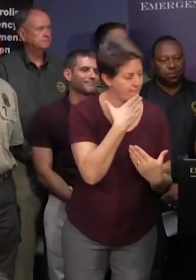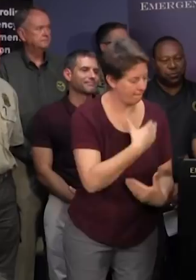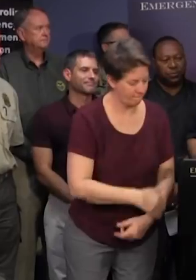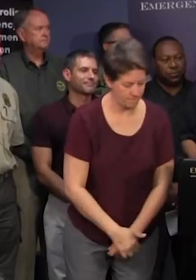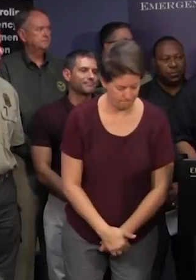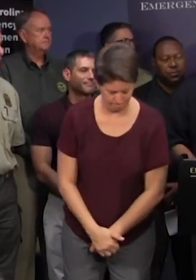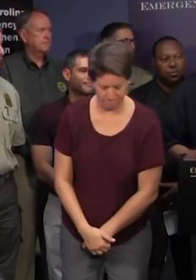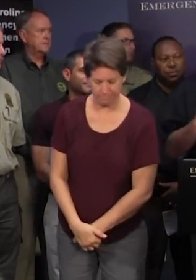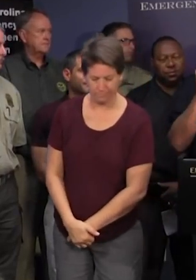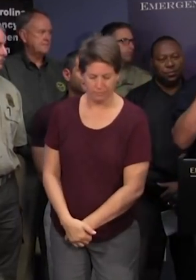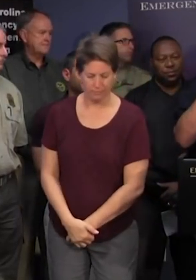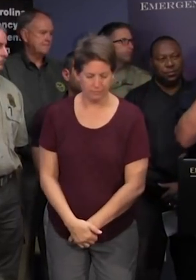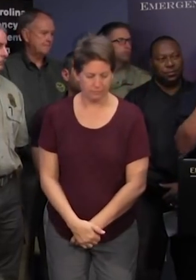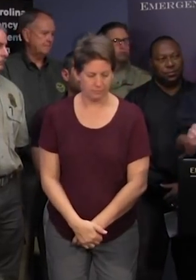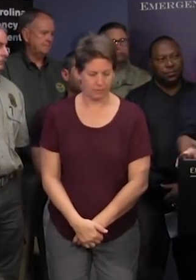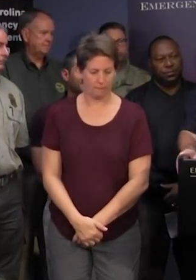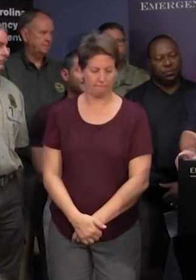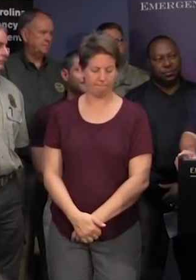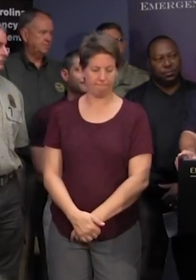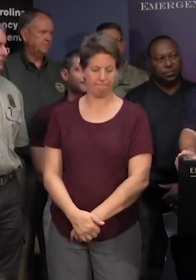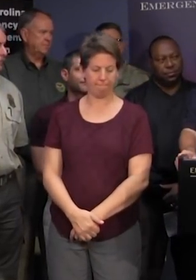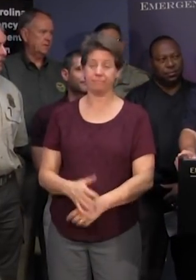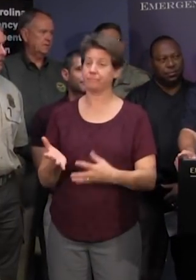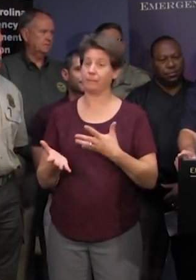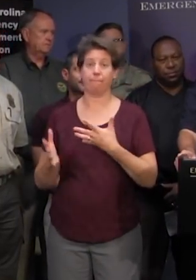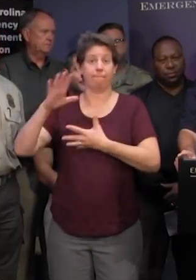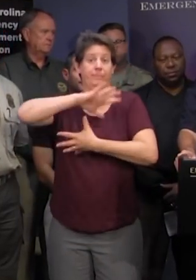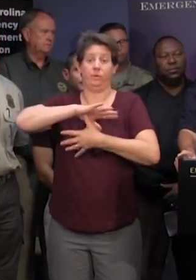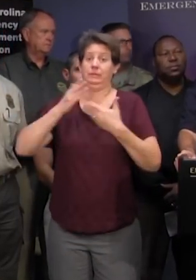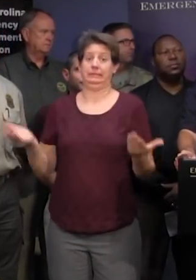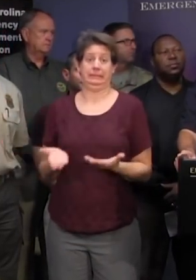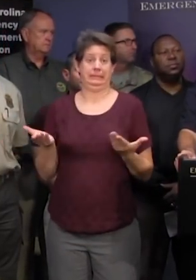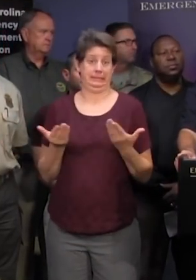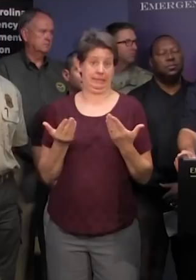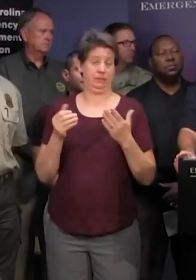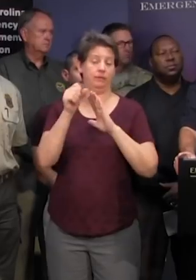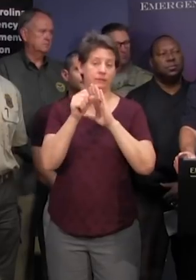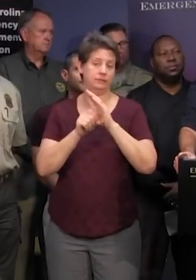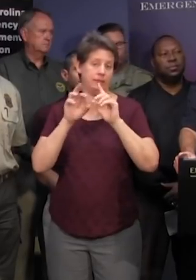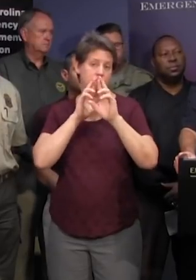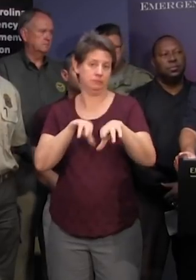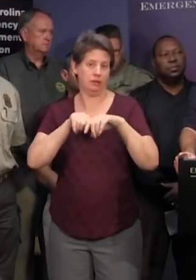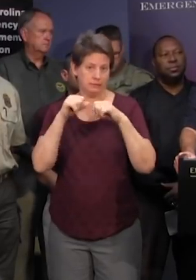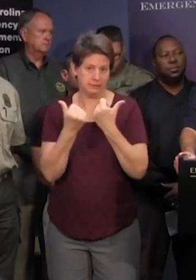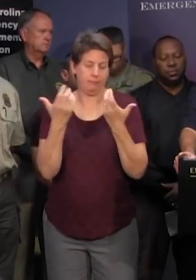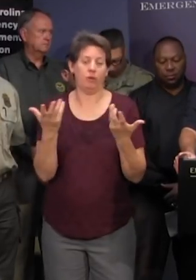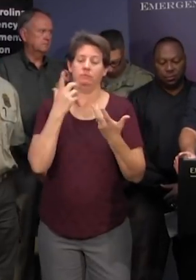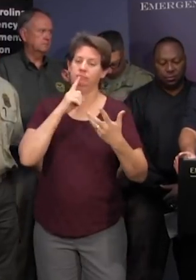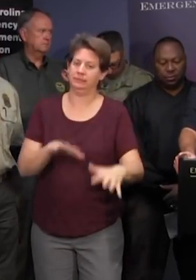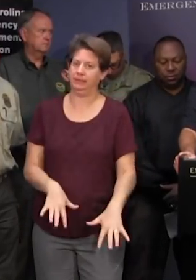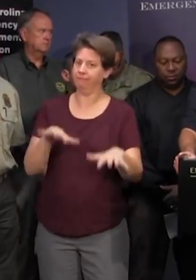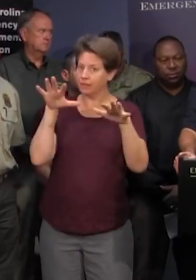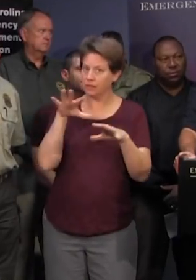our priorities here at the state emergency response team our flood operations